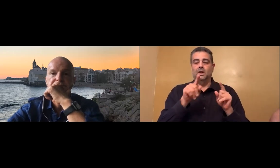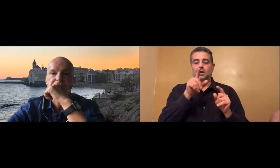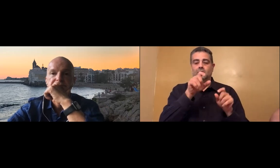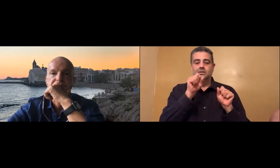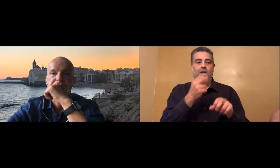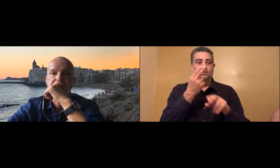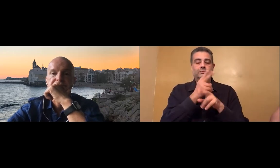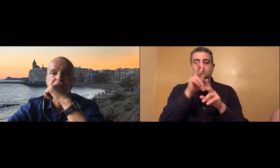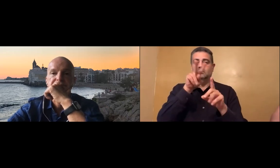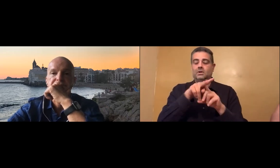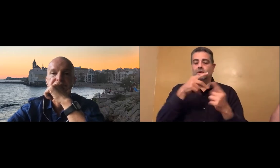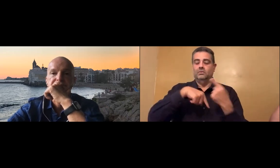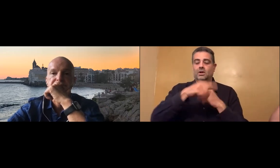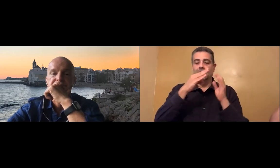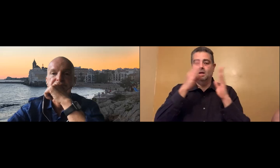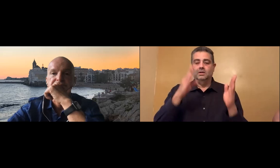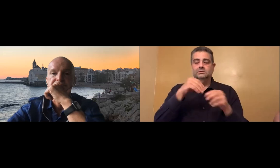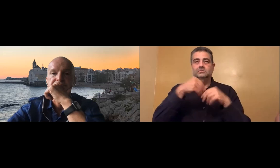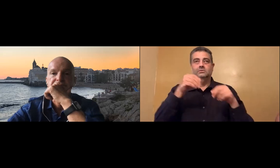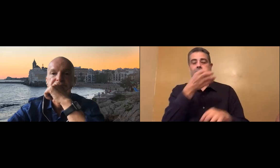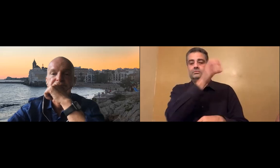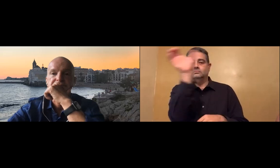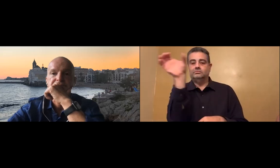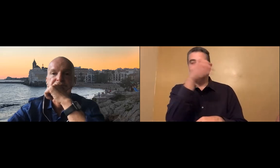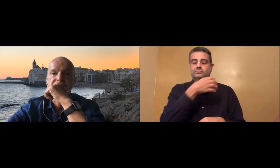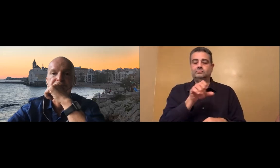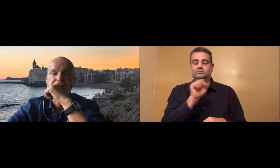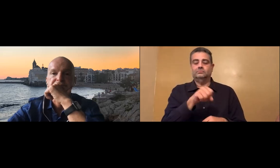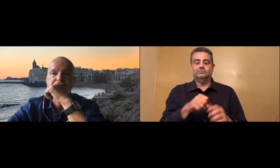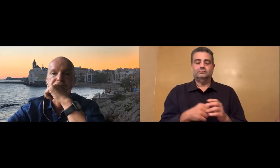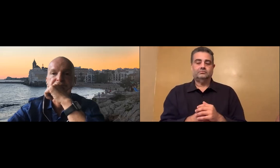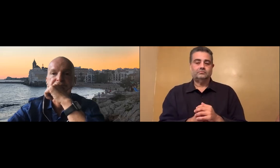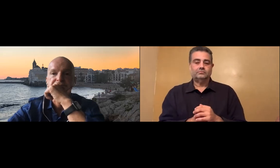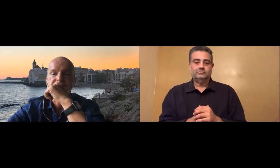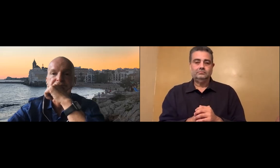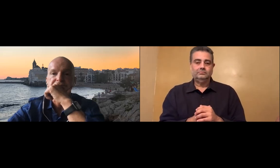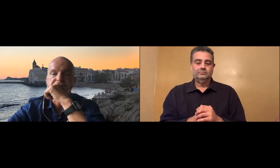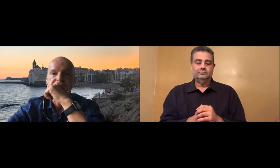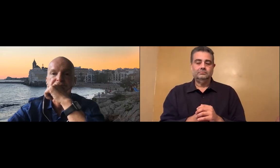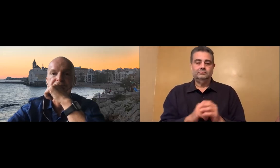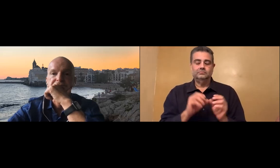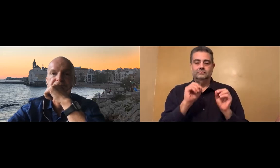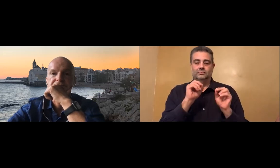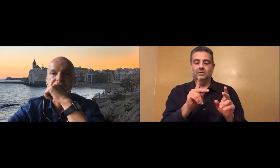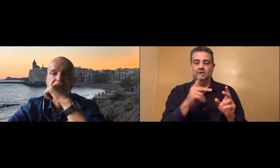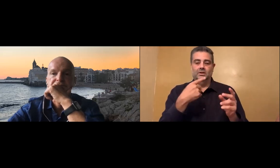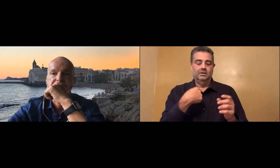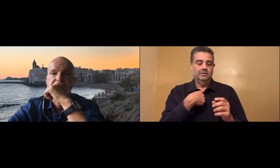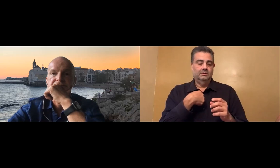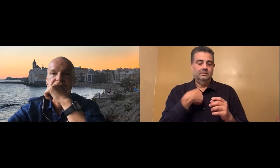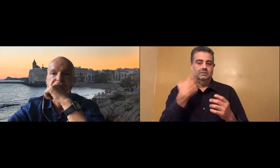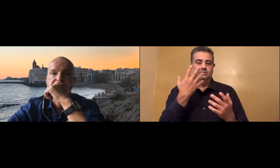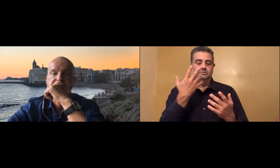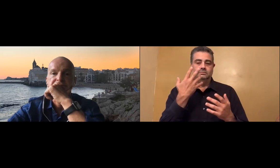overestimate what they can do with with the software. But it is good for connecting to someone